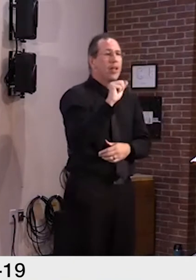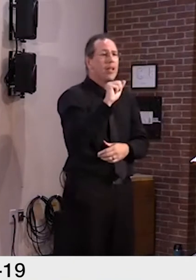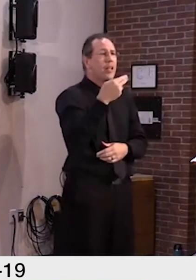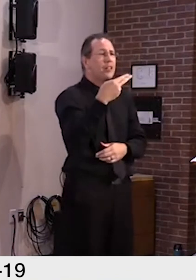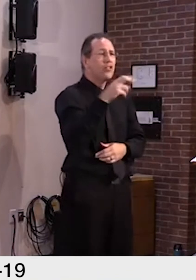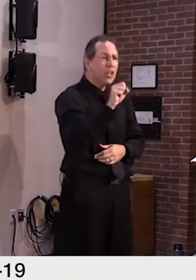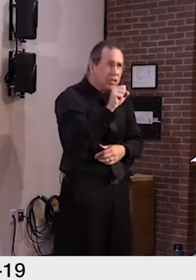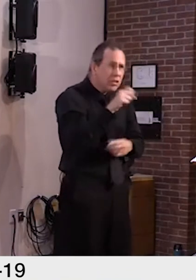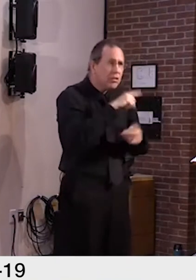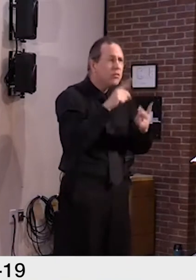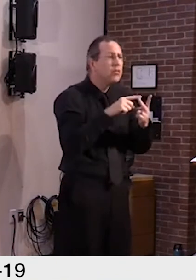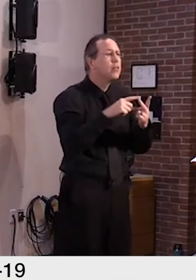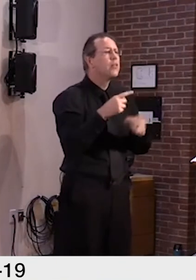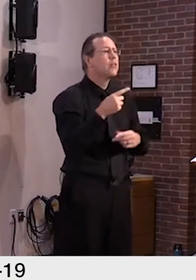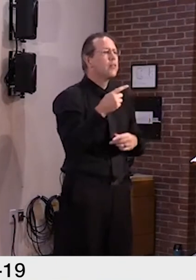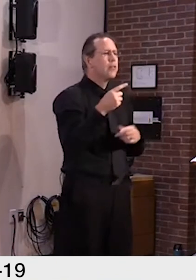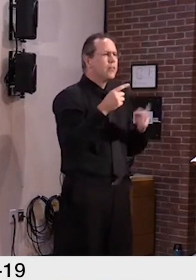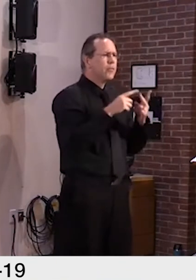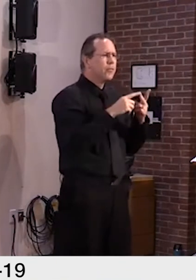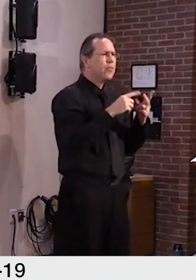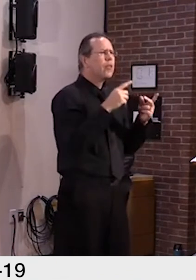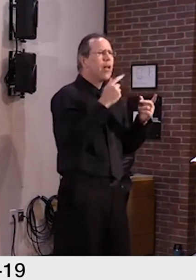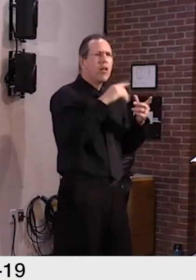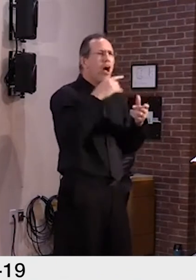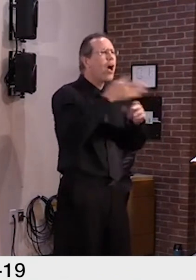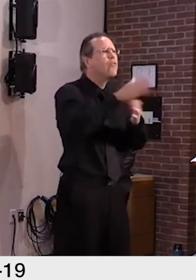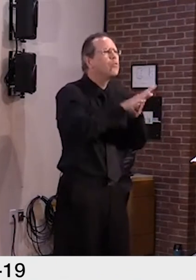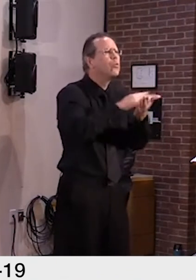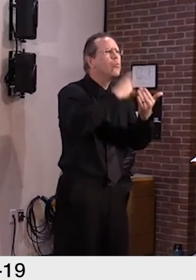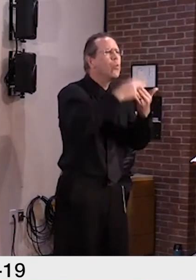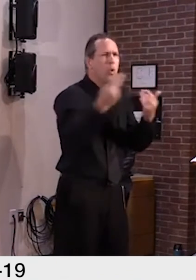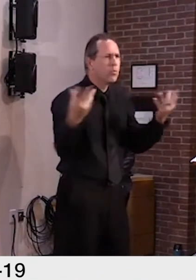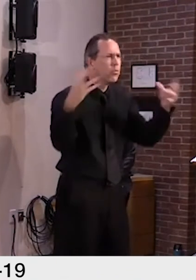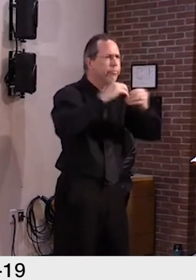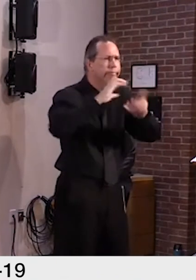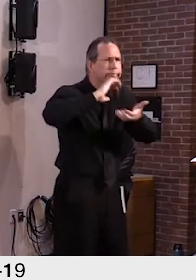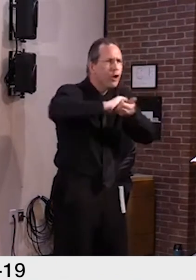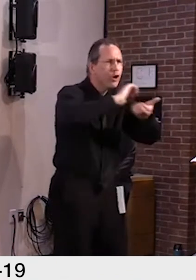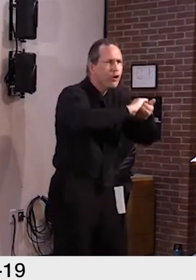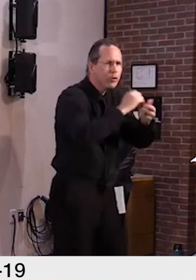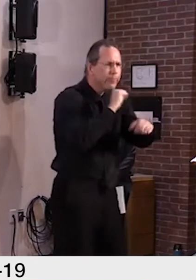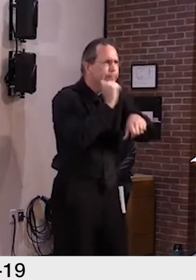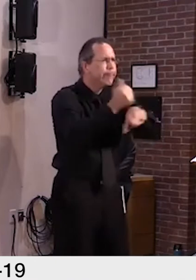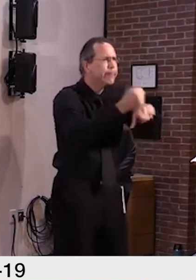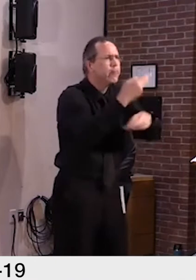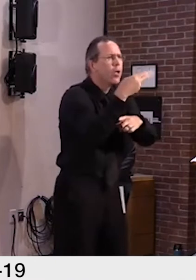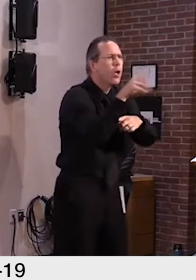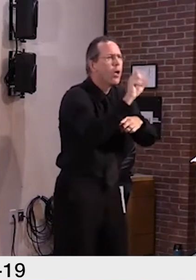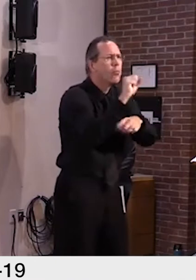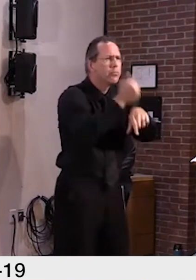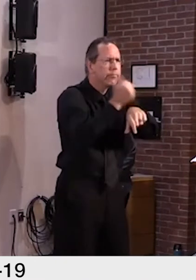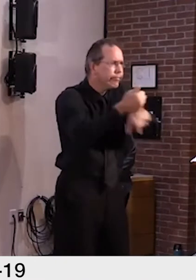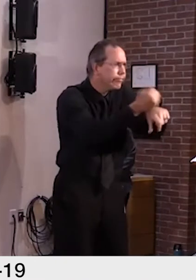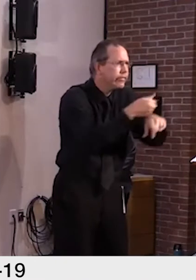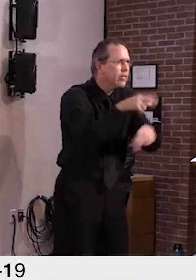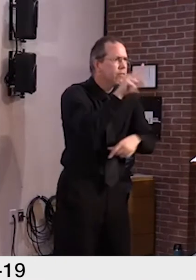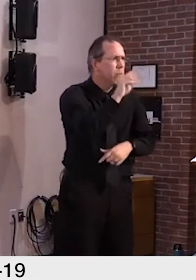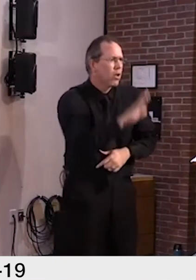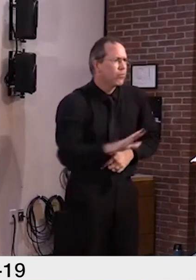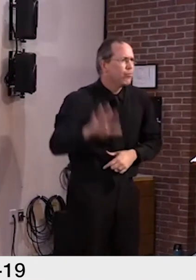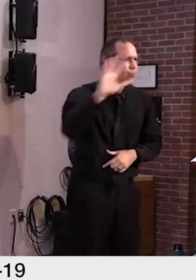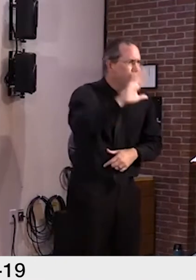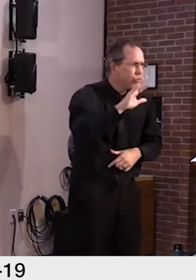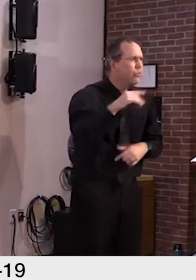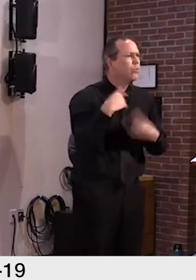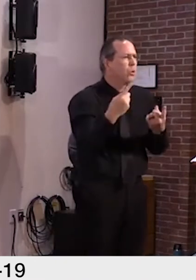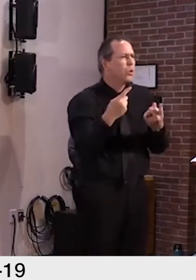worked quickly to stand up these hubs. I'm pleased to have Holly Morehouse here today, the Executive Director of Vermont After School,